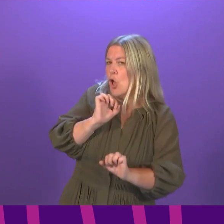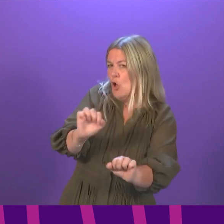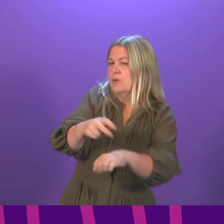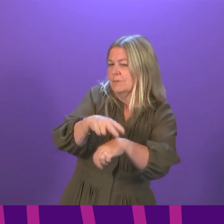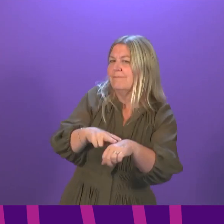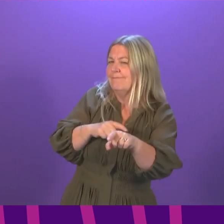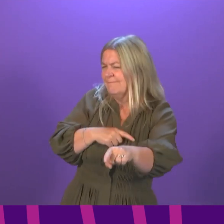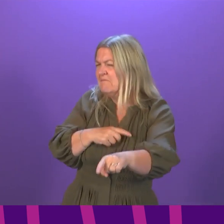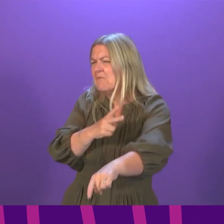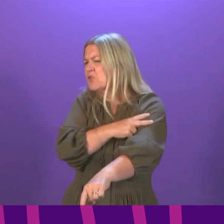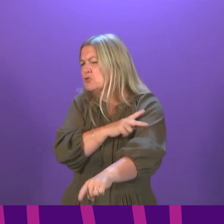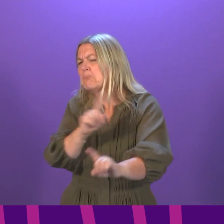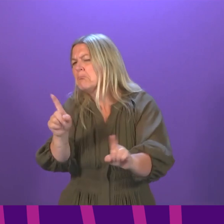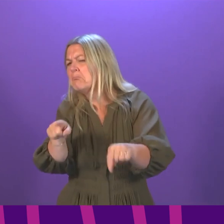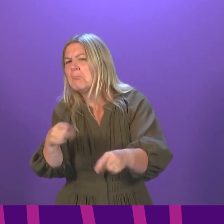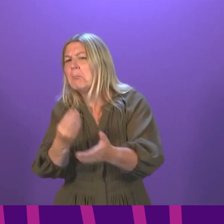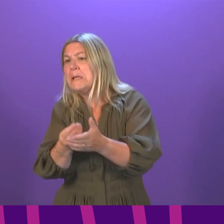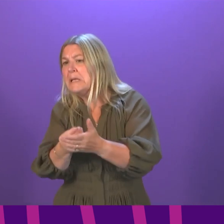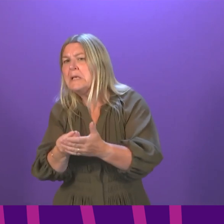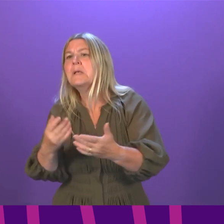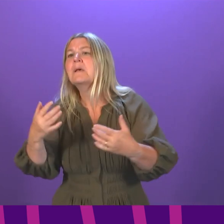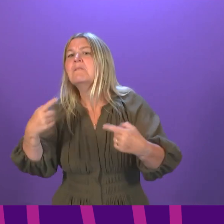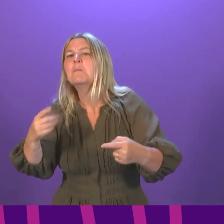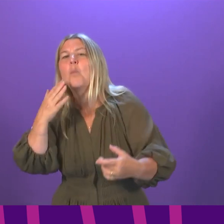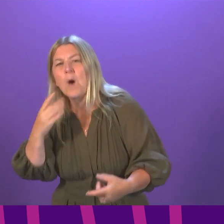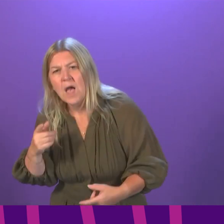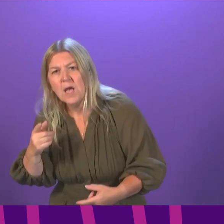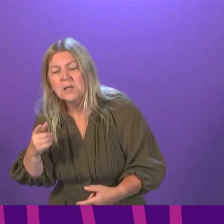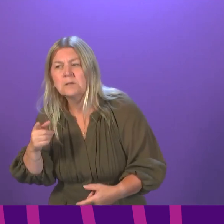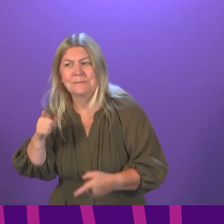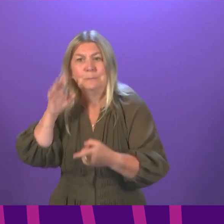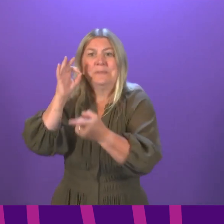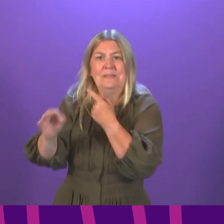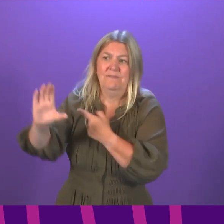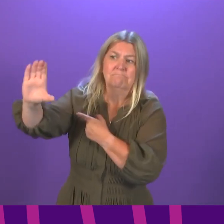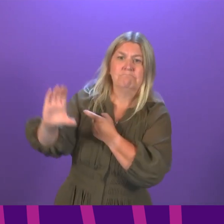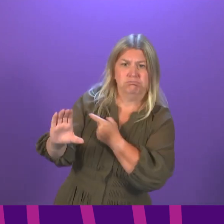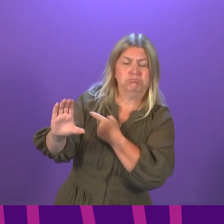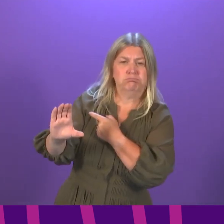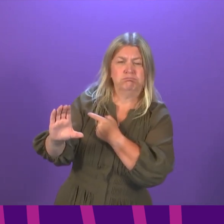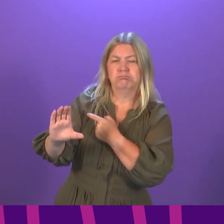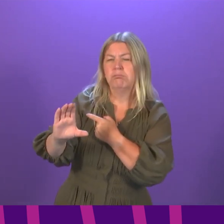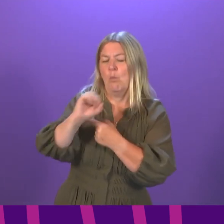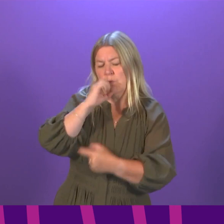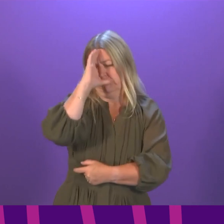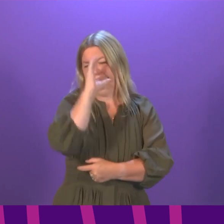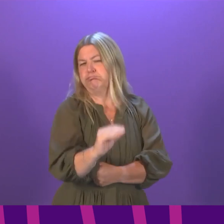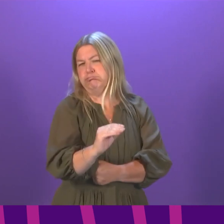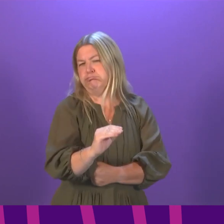to see what the current state of play is with that particular funding and write to Willie Coffey as soon as possible.